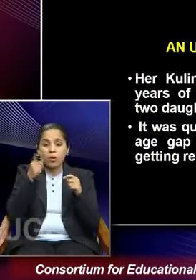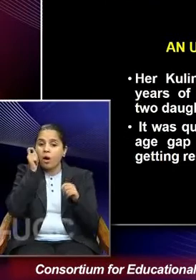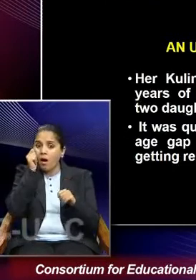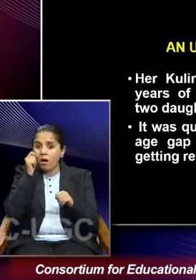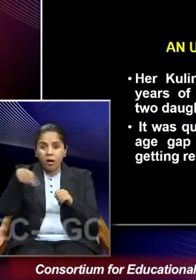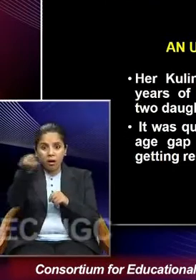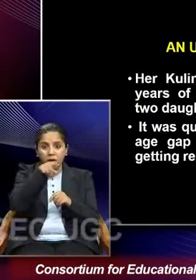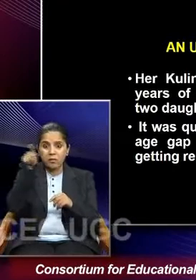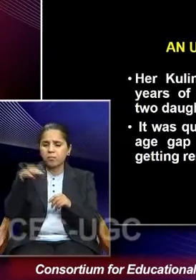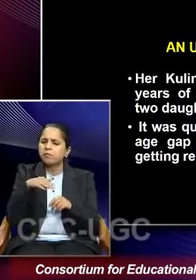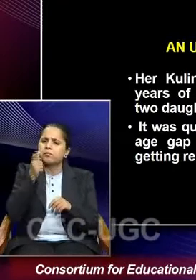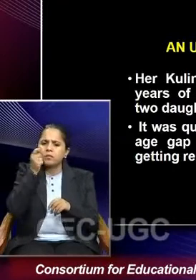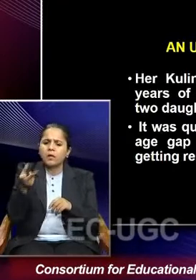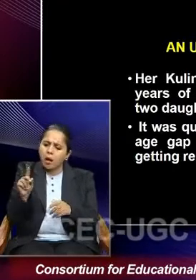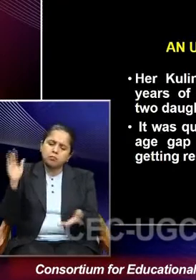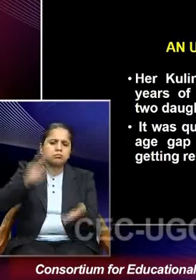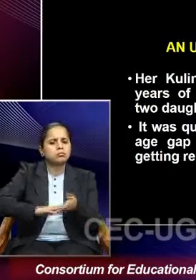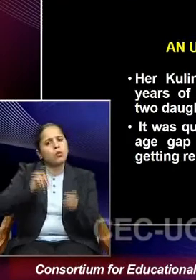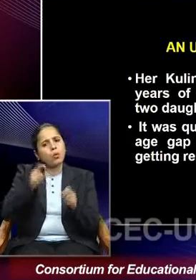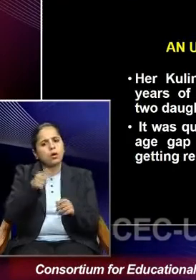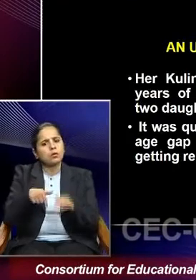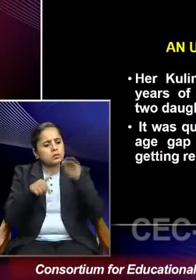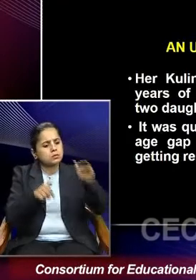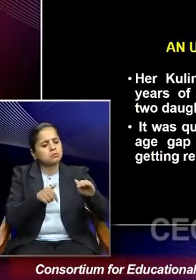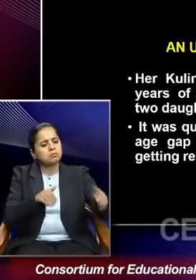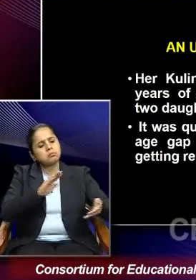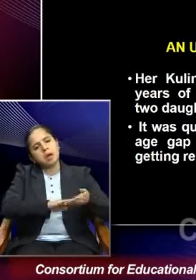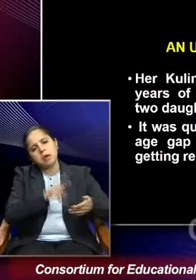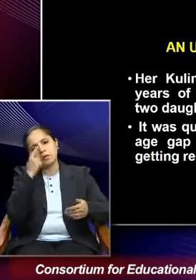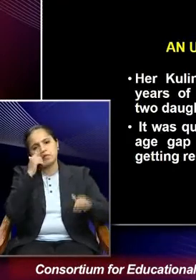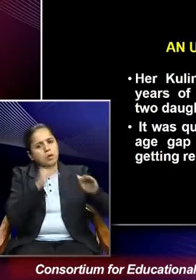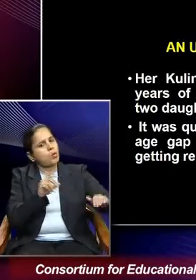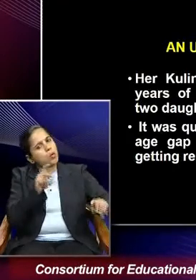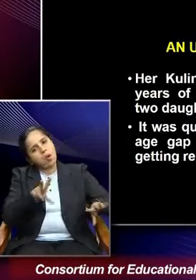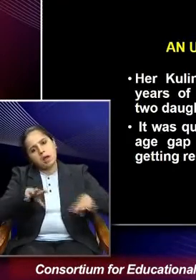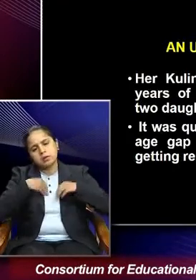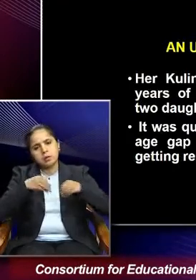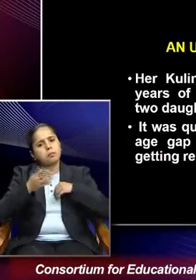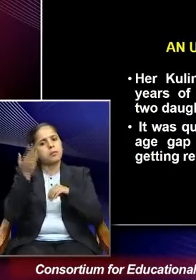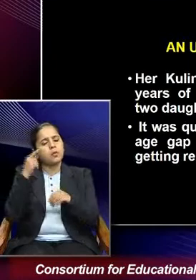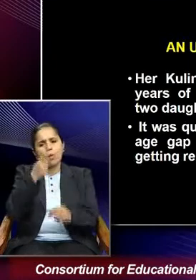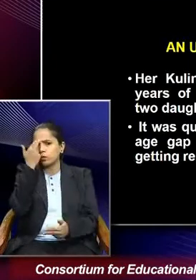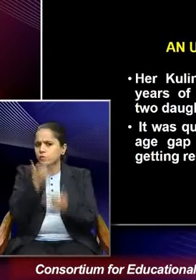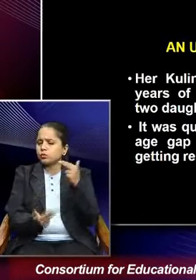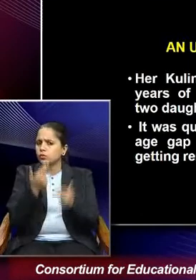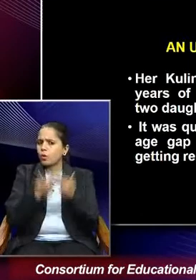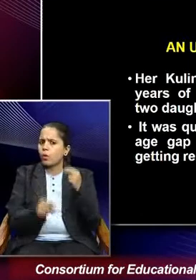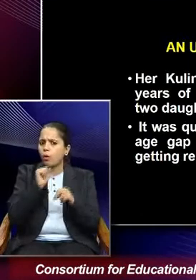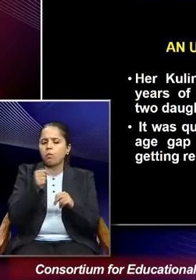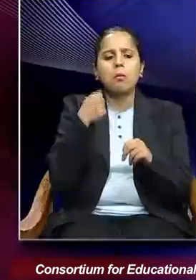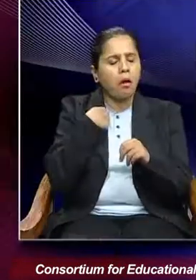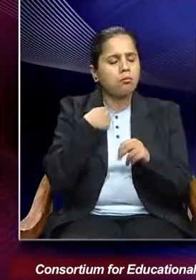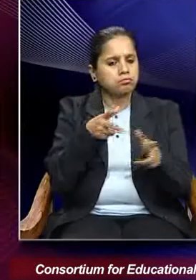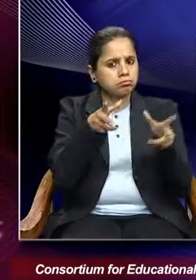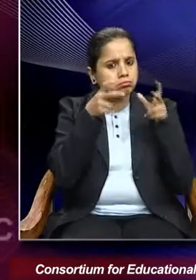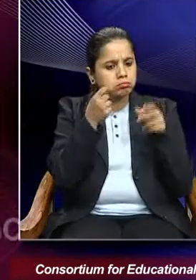getting remarried to child brides. Now the autobiography captures the